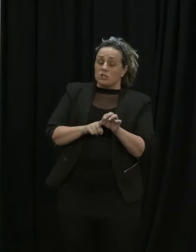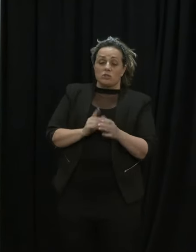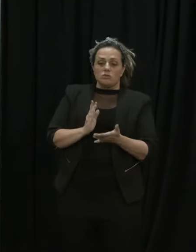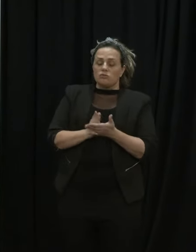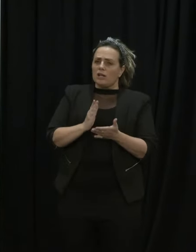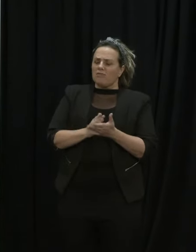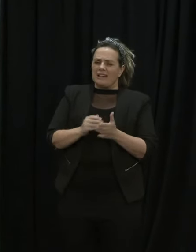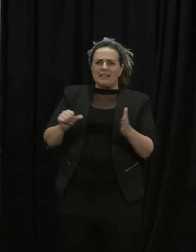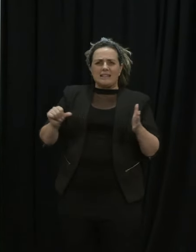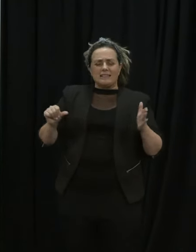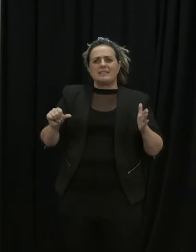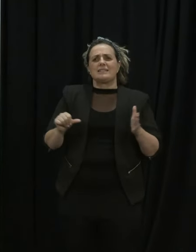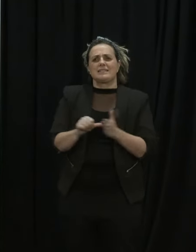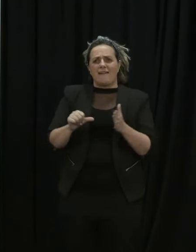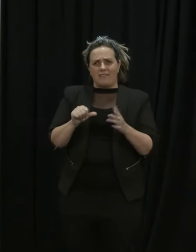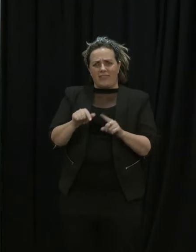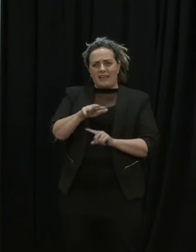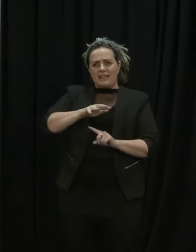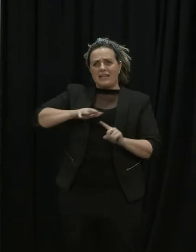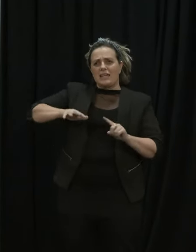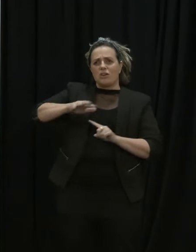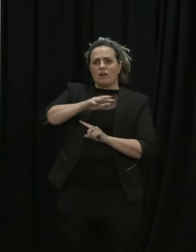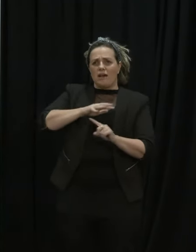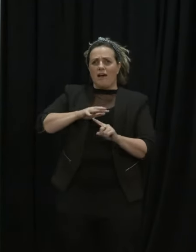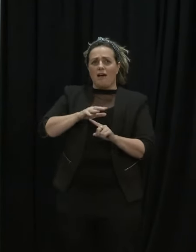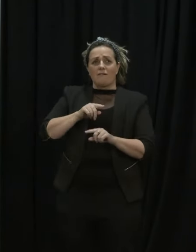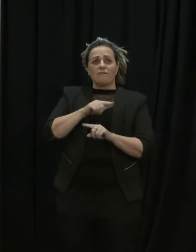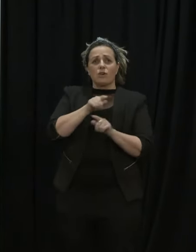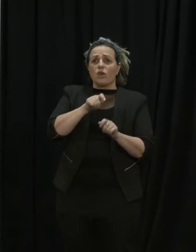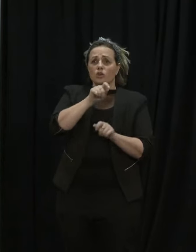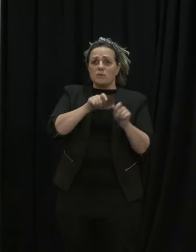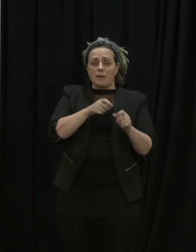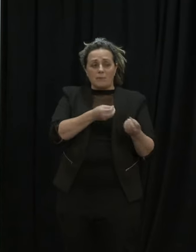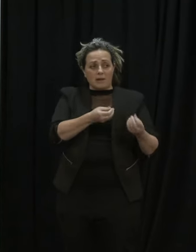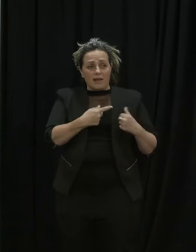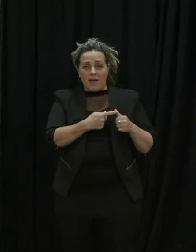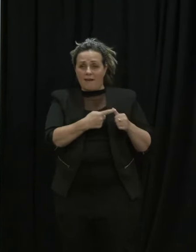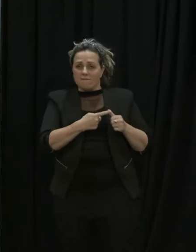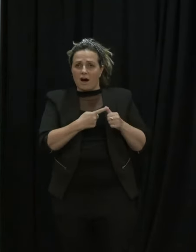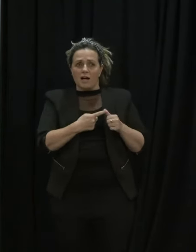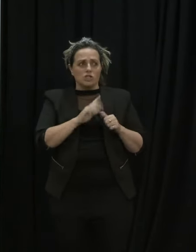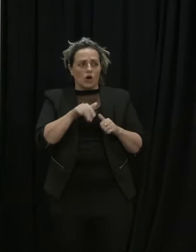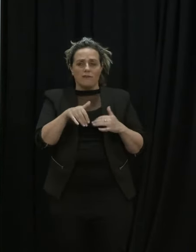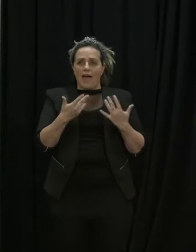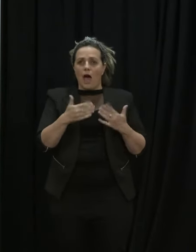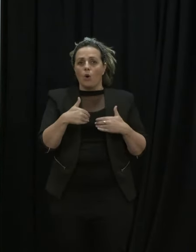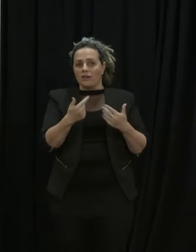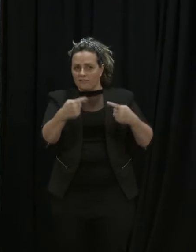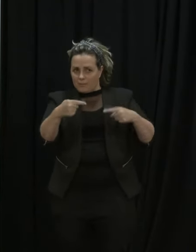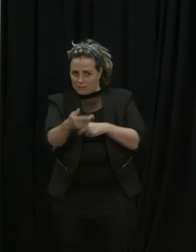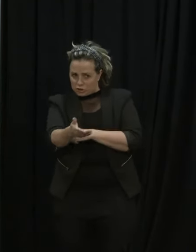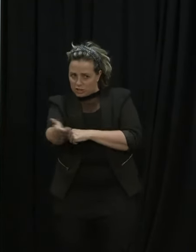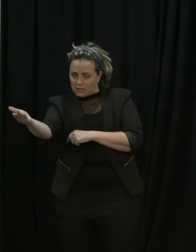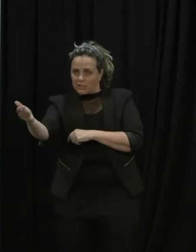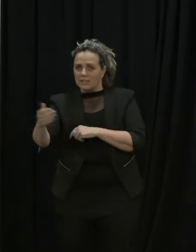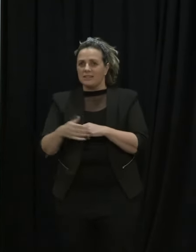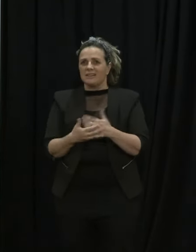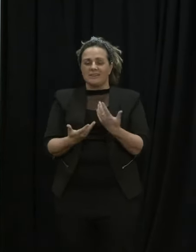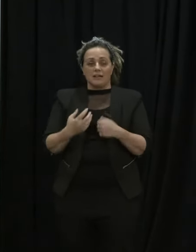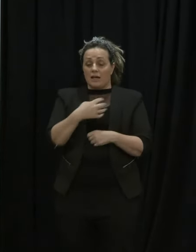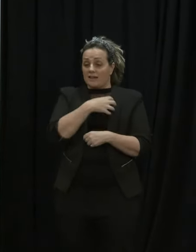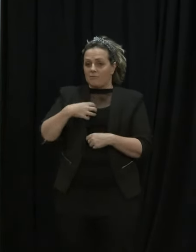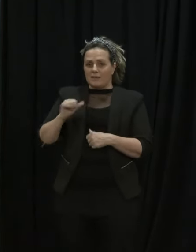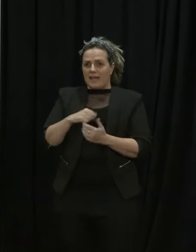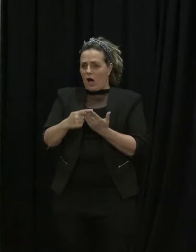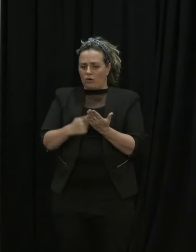difficult area for both those who give us advice about how exemptions are granted and the government in terms of the rules